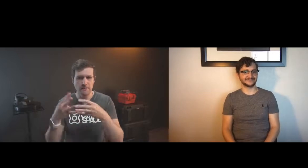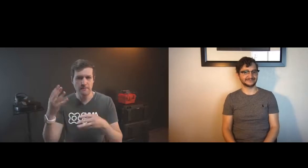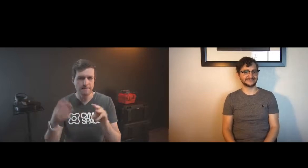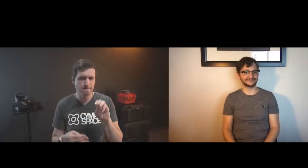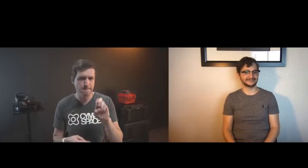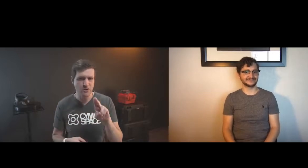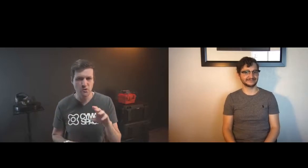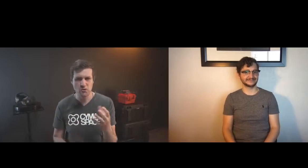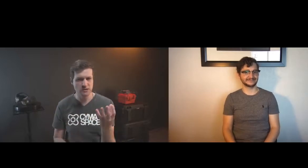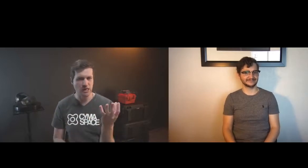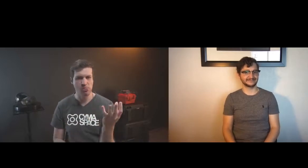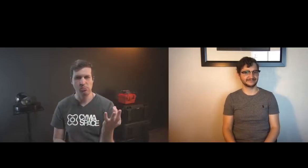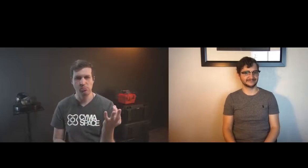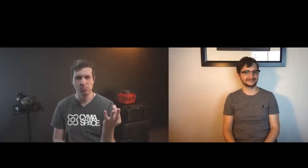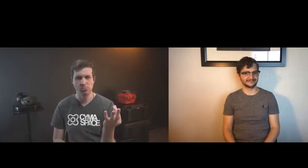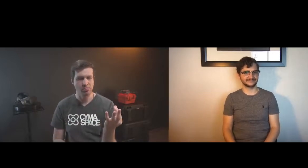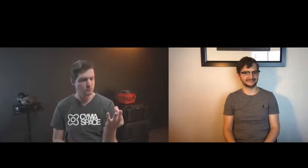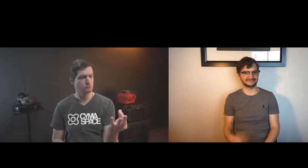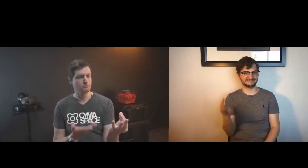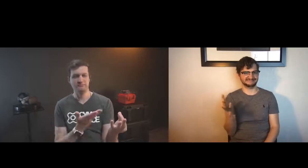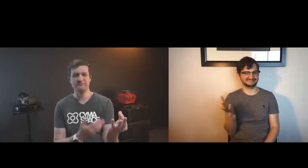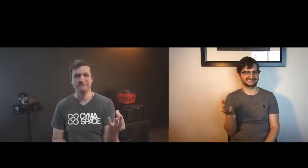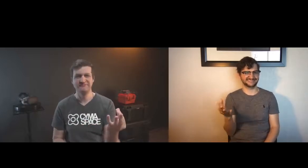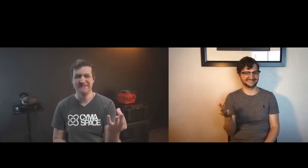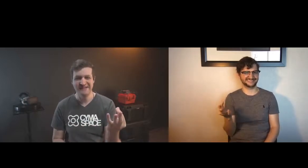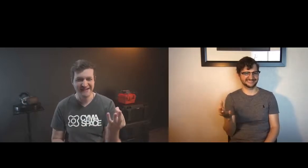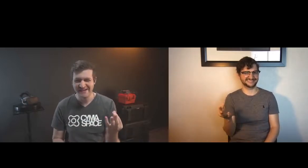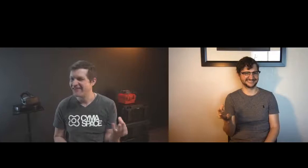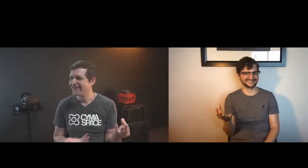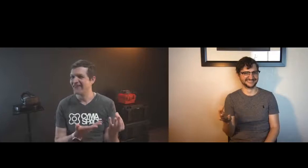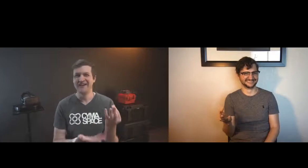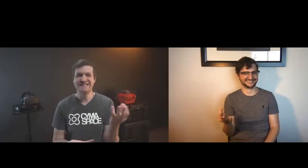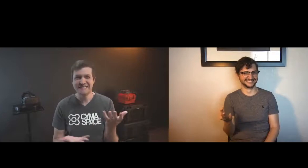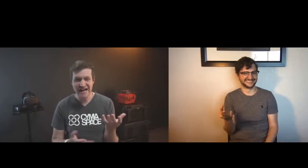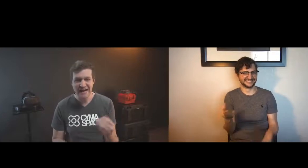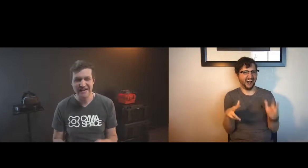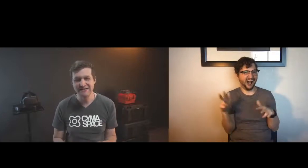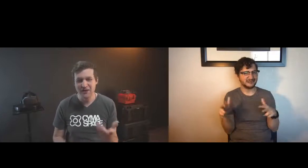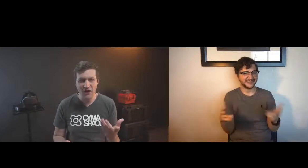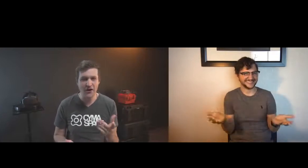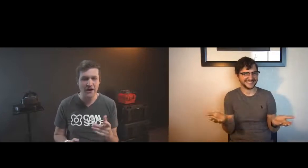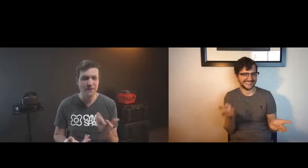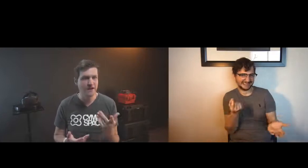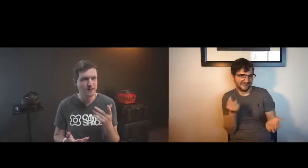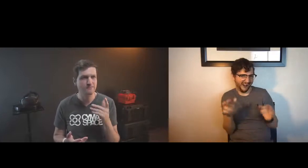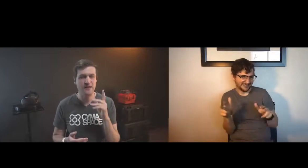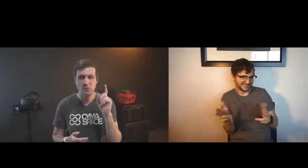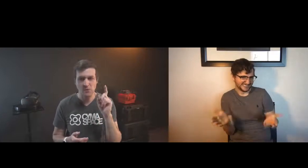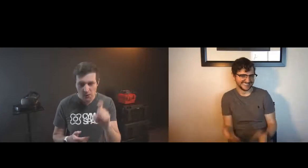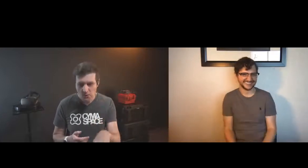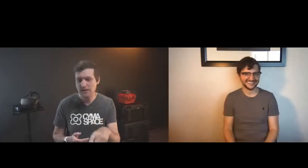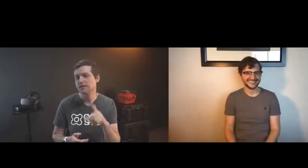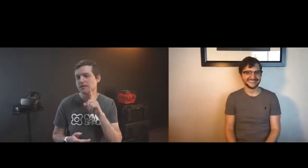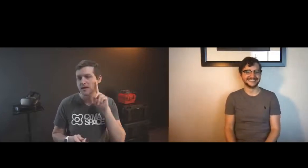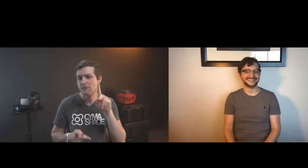i have been also looking at the facebook oculus menu the way you're able to pinch your fingers it's so